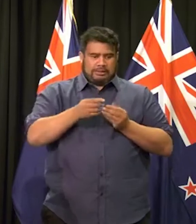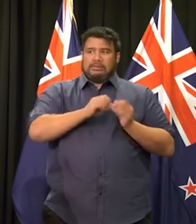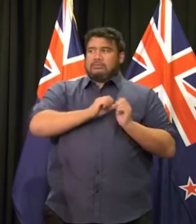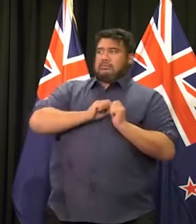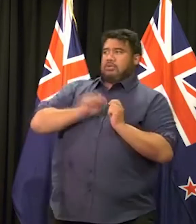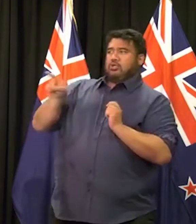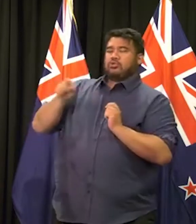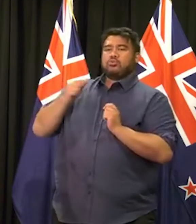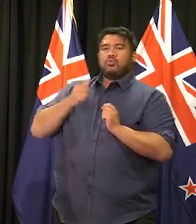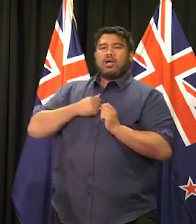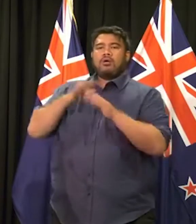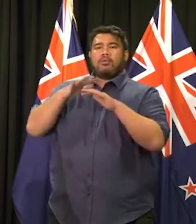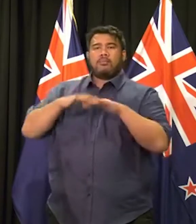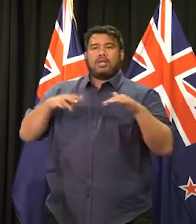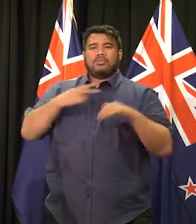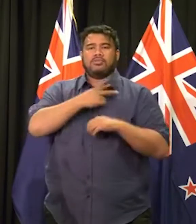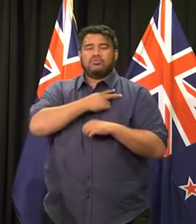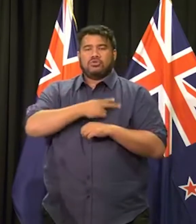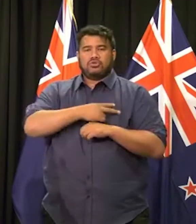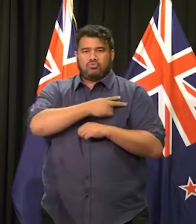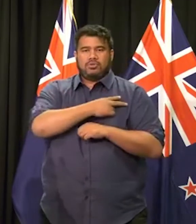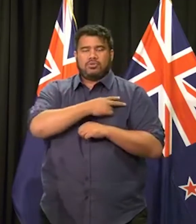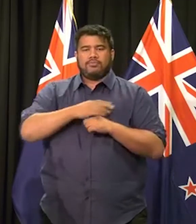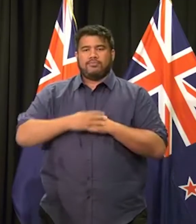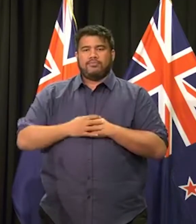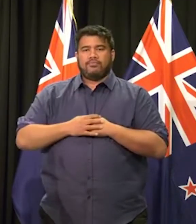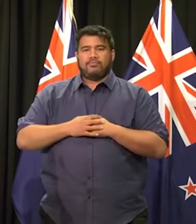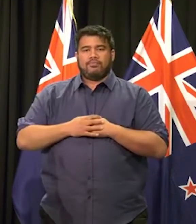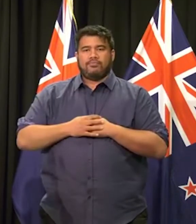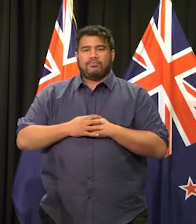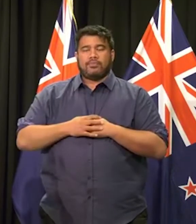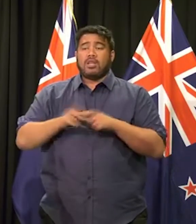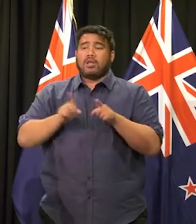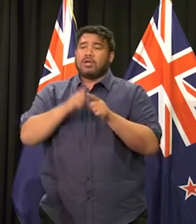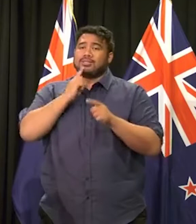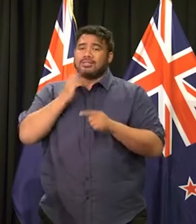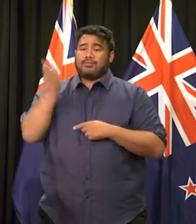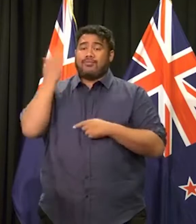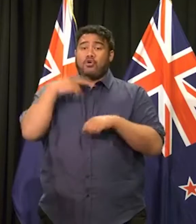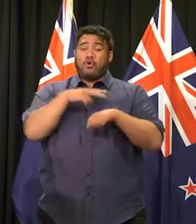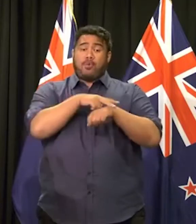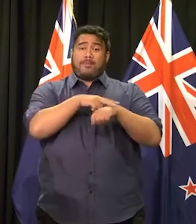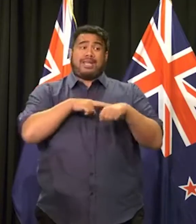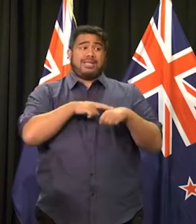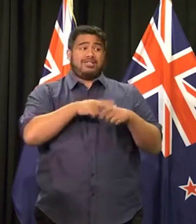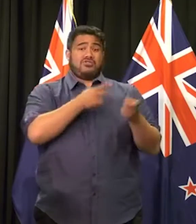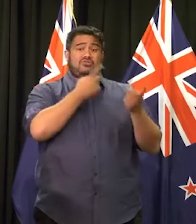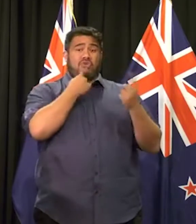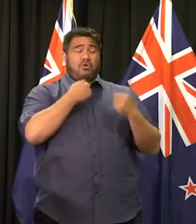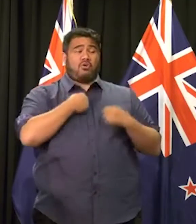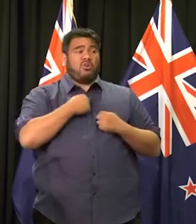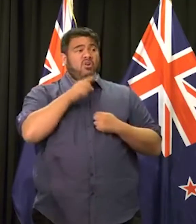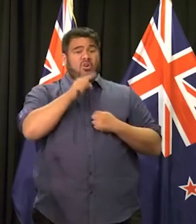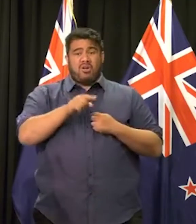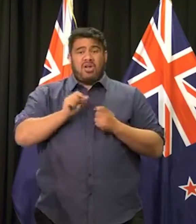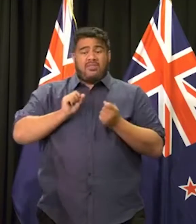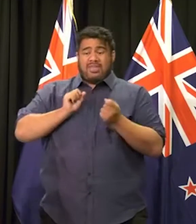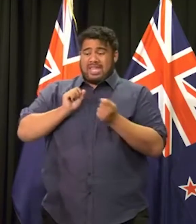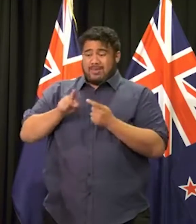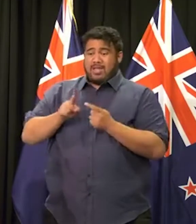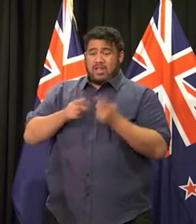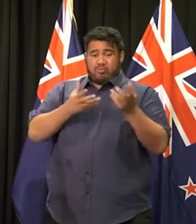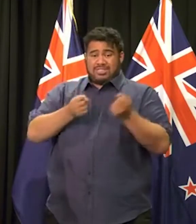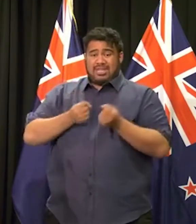but again, uh, the advice we have from police, uh, is that actually by the time any of the emails and details could have been passed